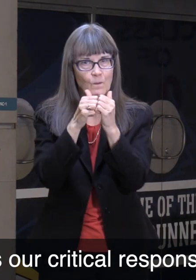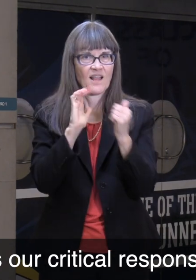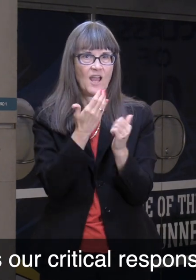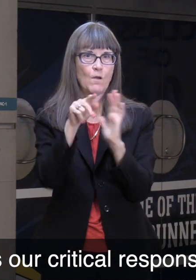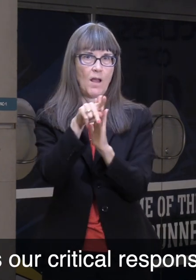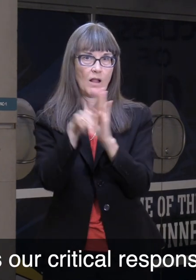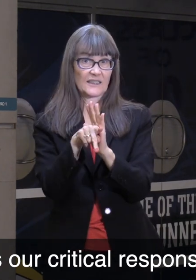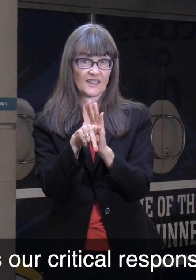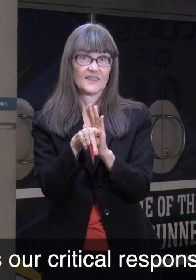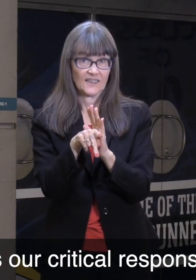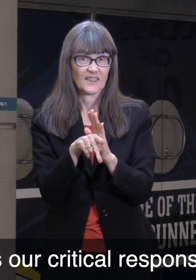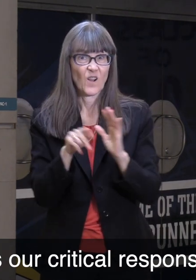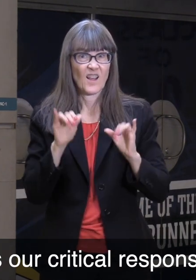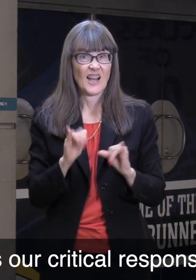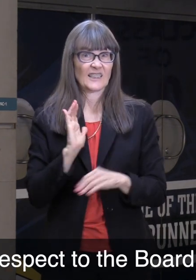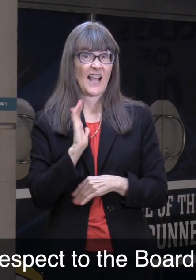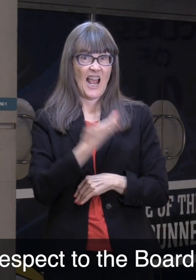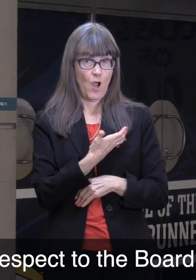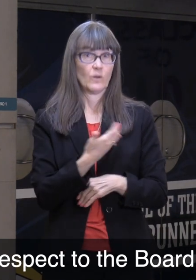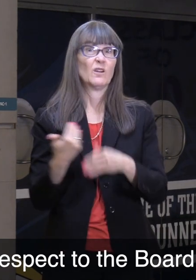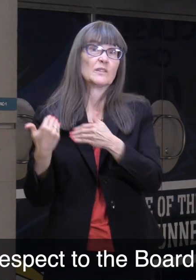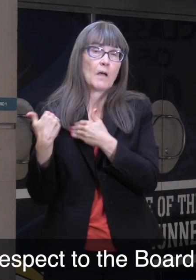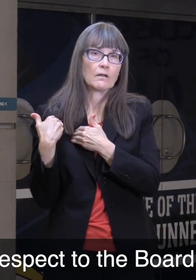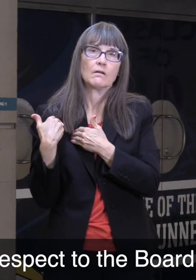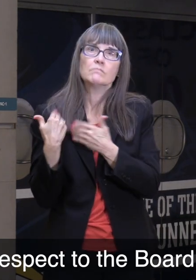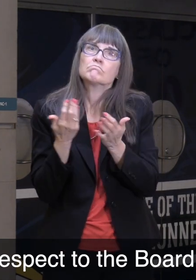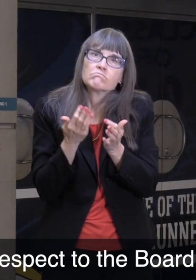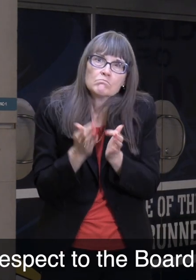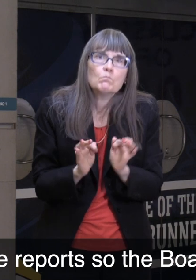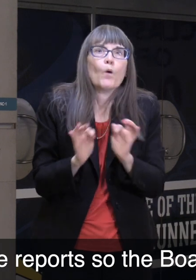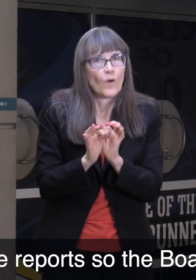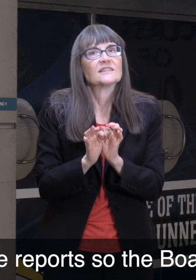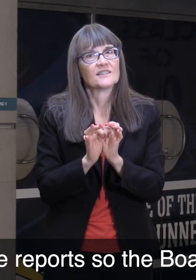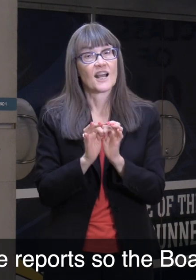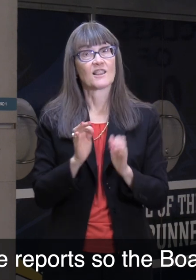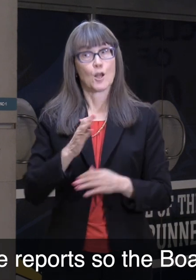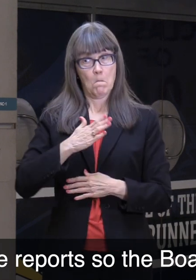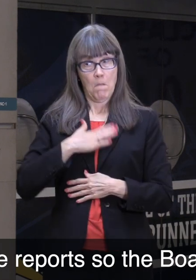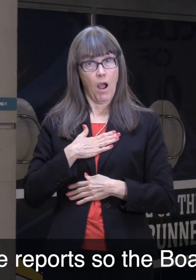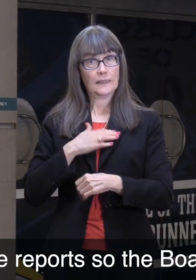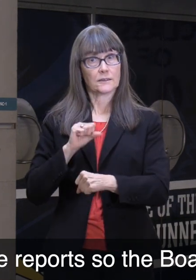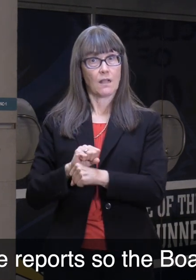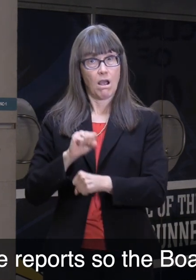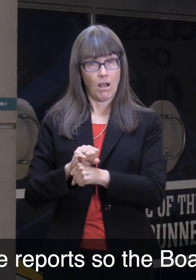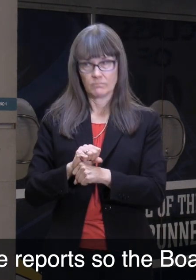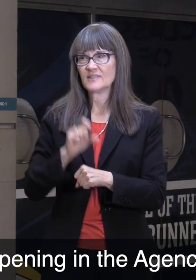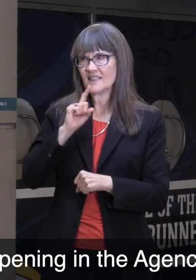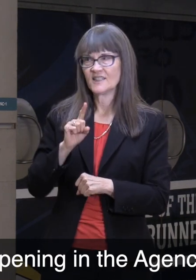critical responsibility. My job with respect to the Board of Directors is to create reports so that the Board knows what's